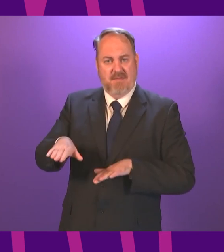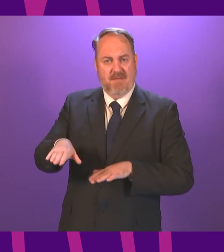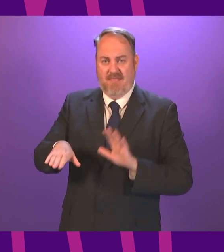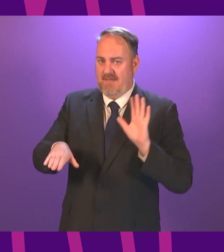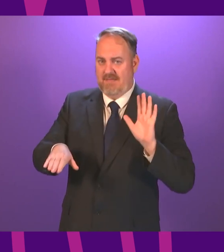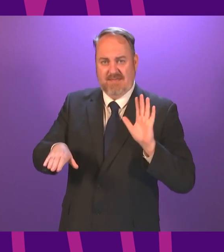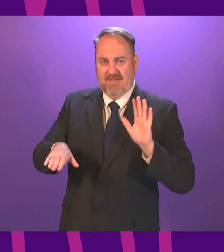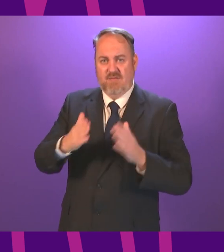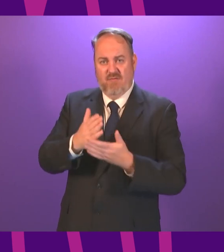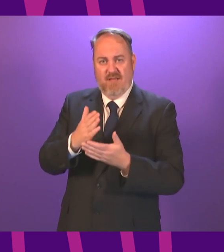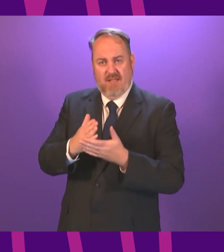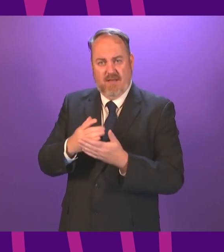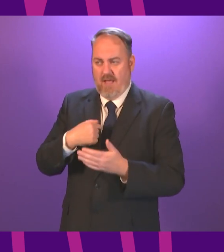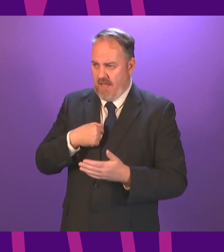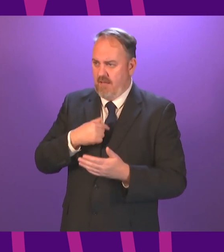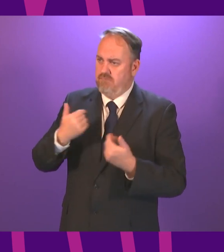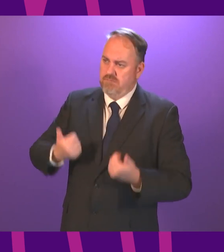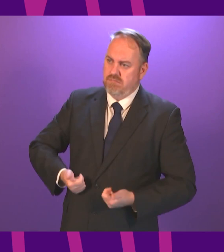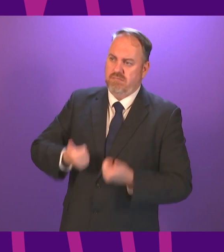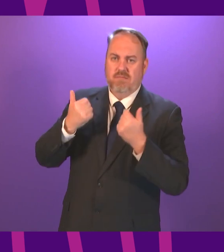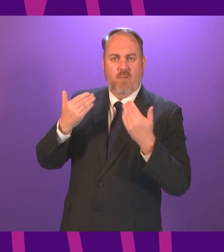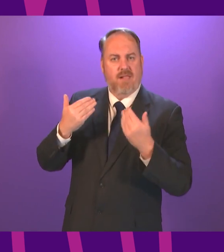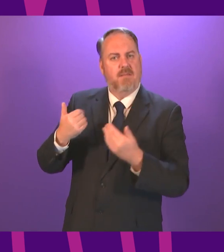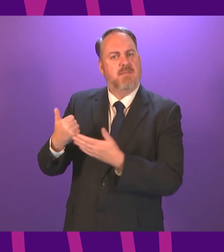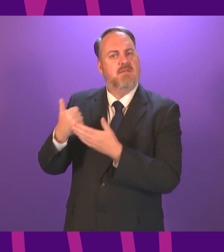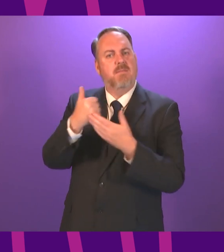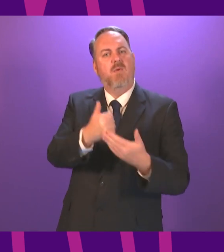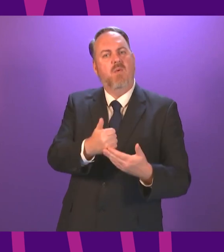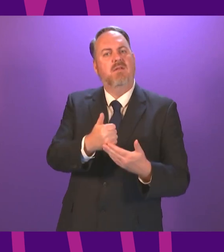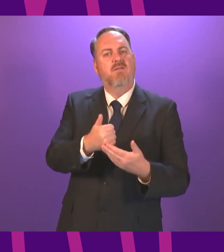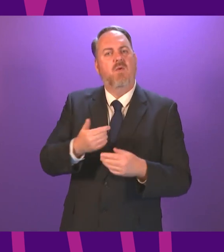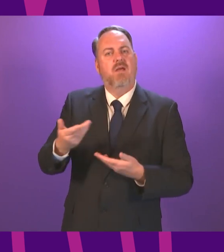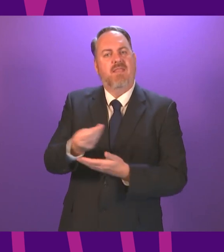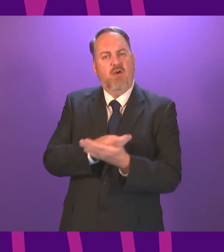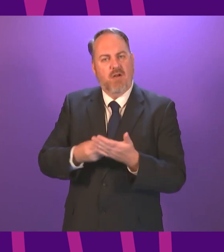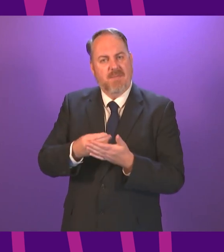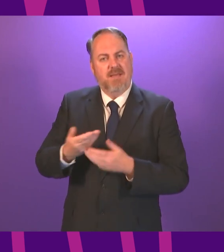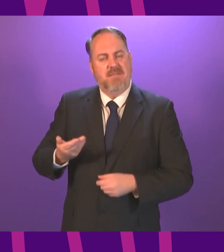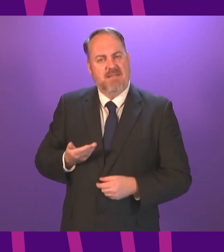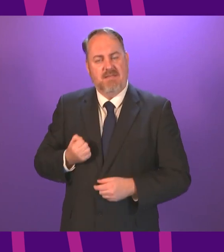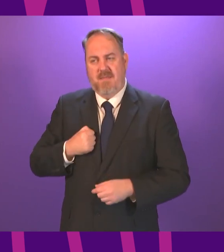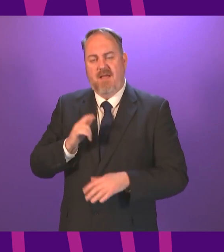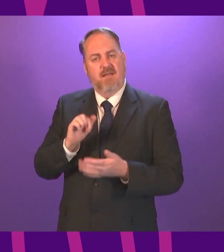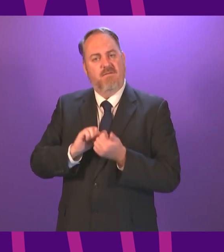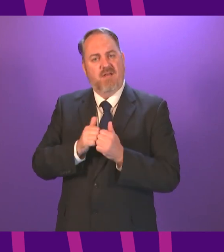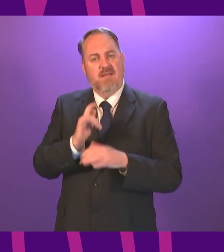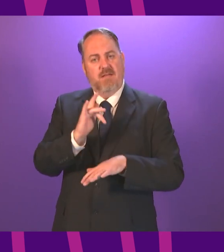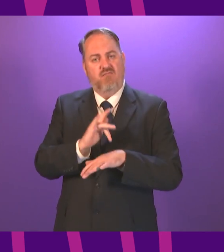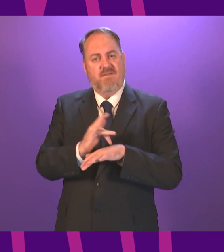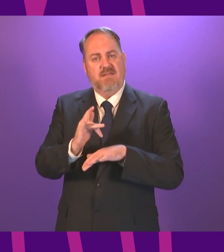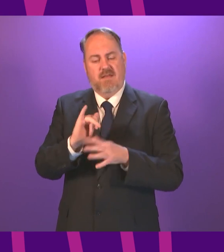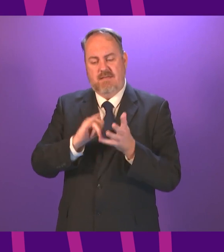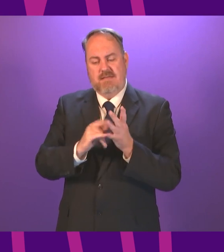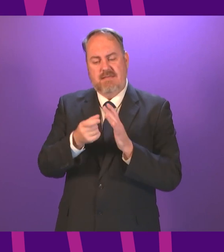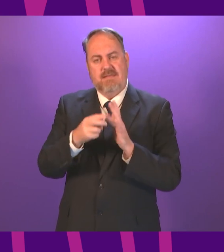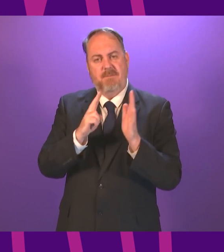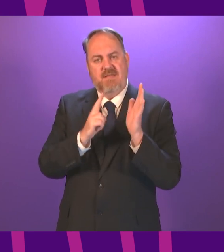I particularly welcome the support for business and the economy my friend professor David Simpson has recently spoken about the need